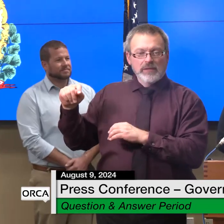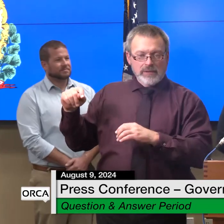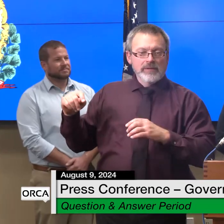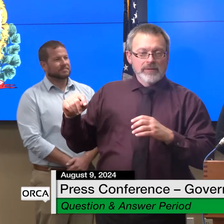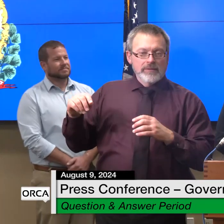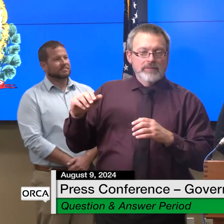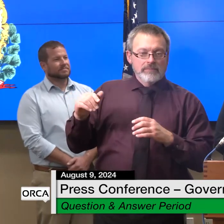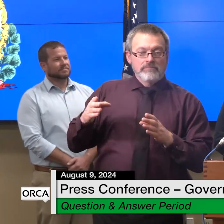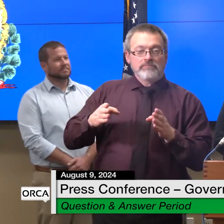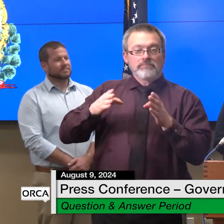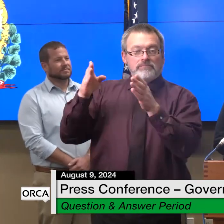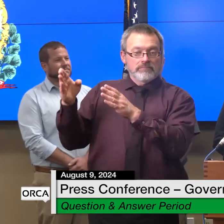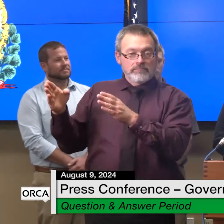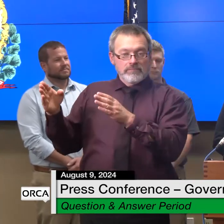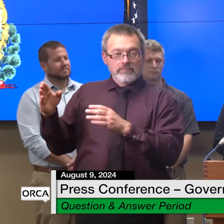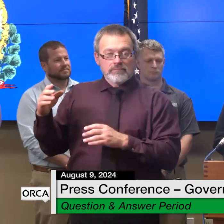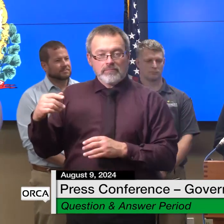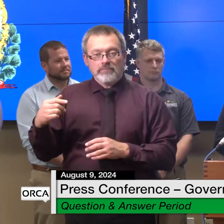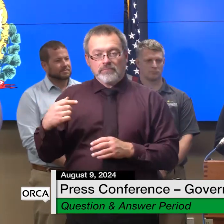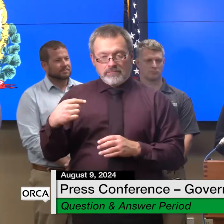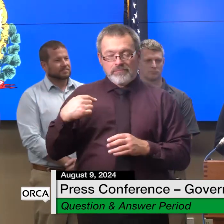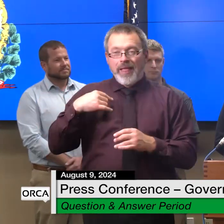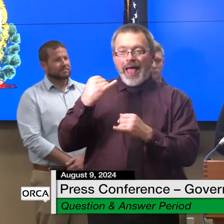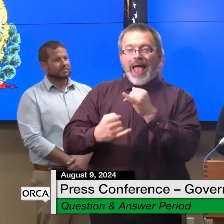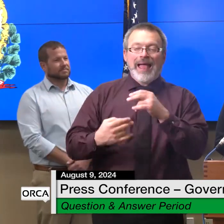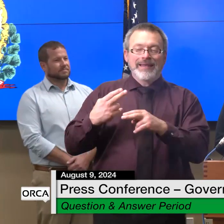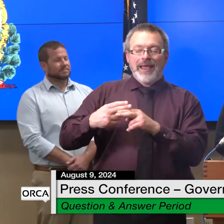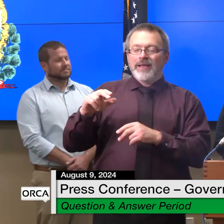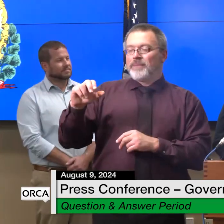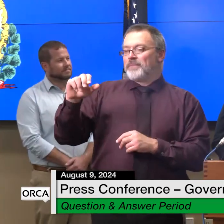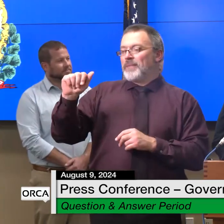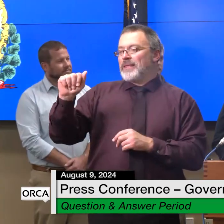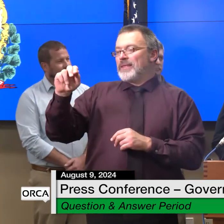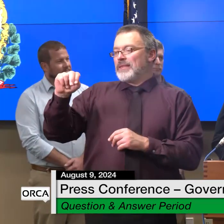name andre a-n-d-r-e thank you you're welcome